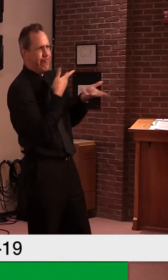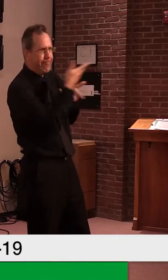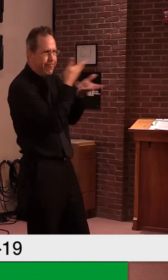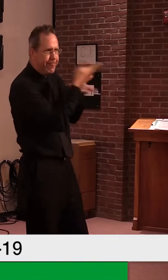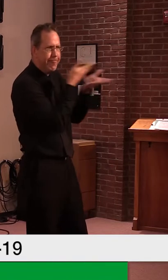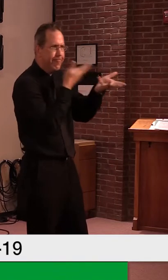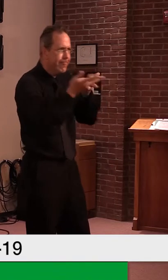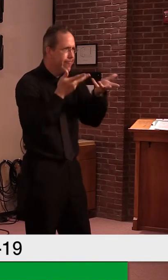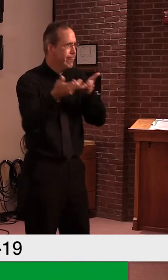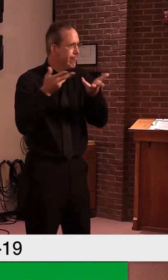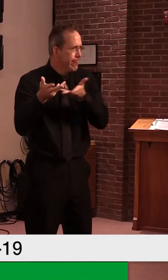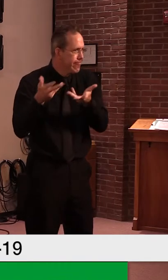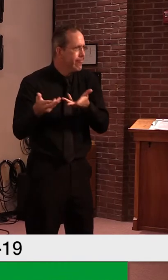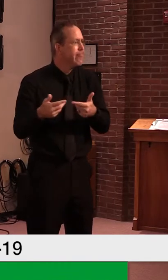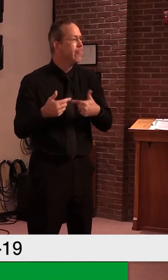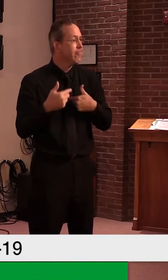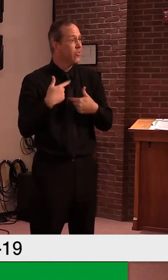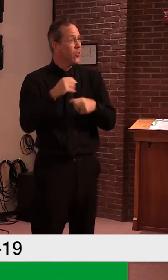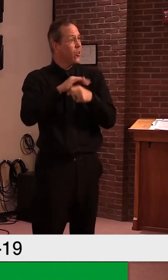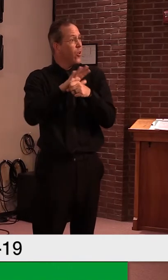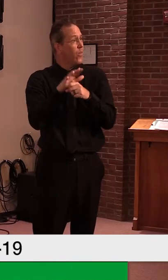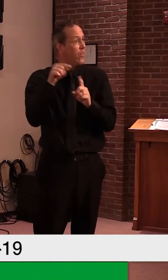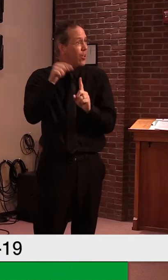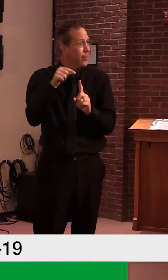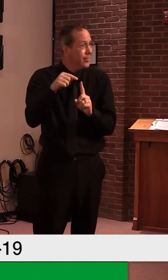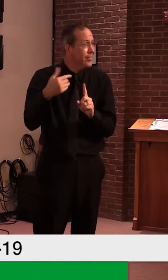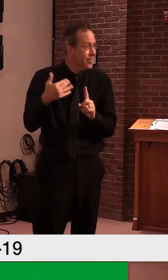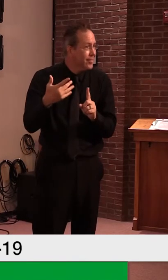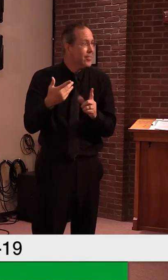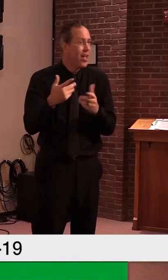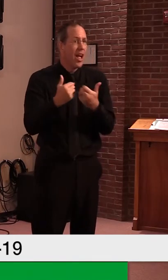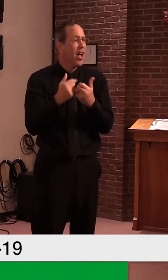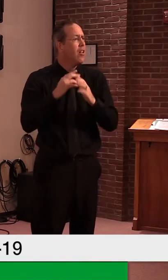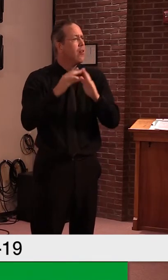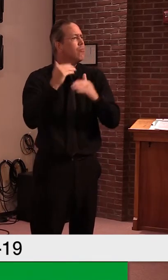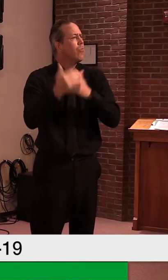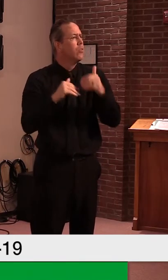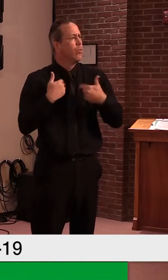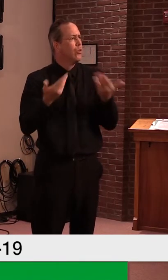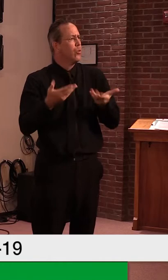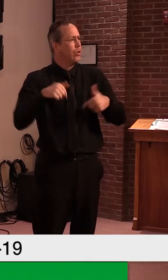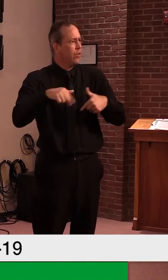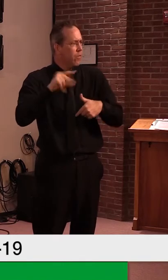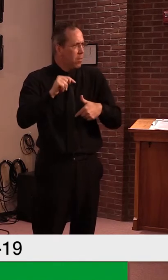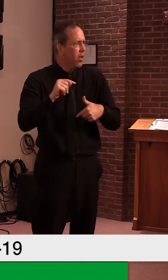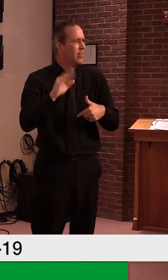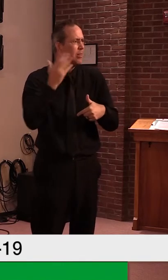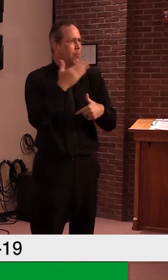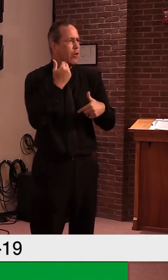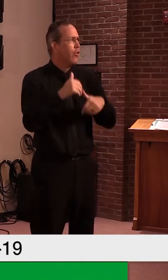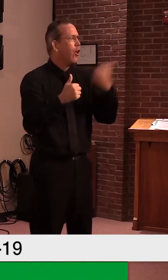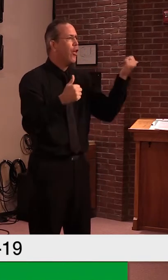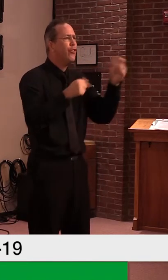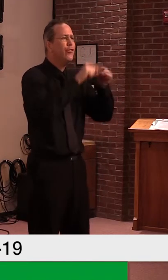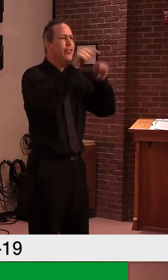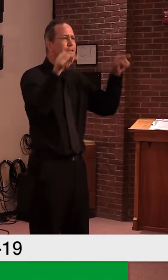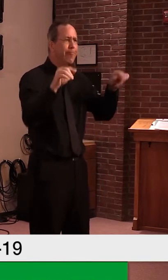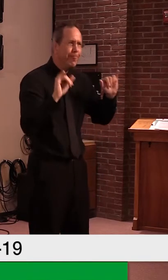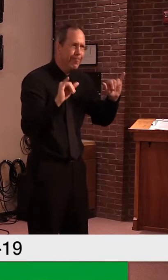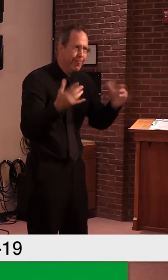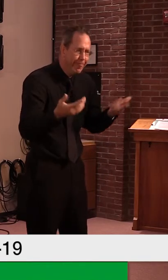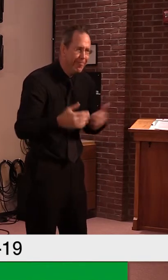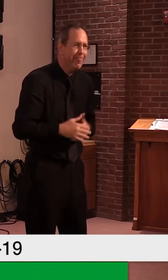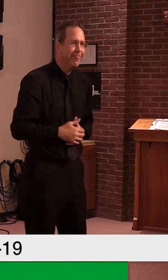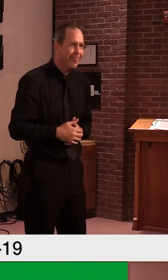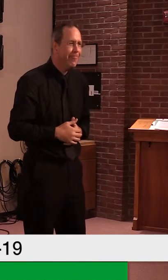that are more robust and comprehensive than most, if not every state in the Union. So, um, to answer your question, yes, I'd